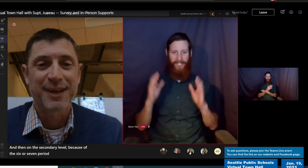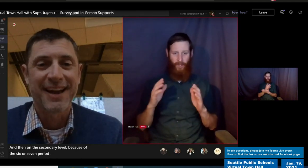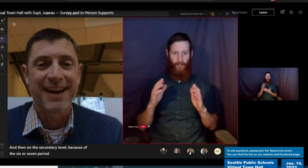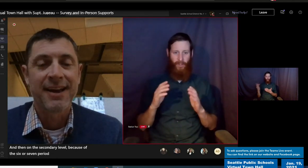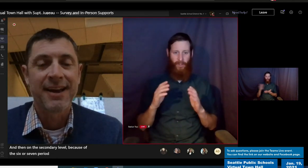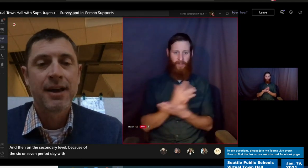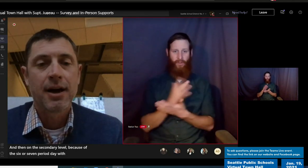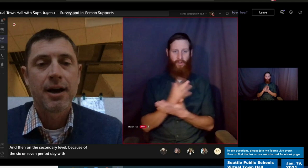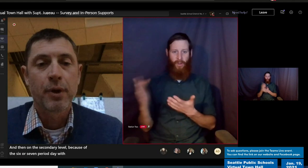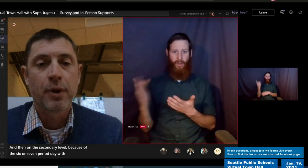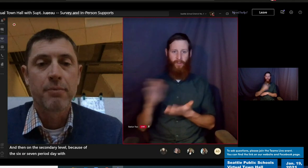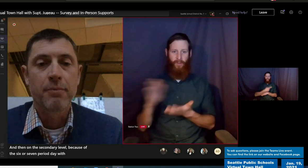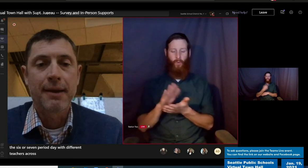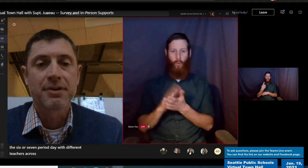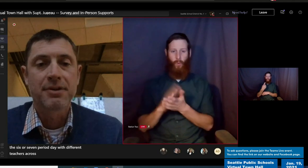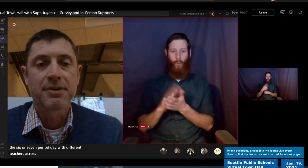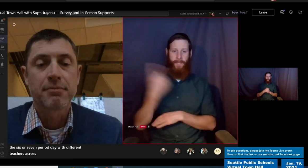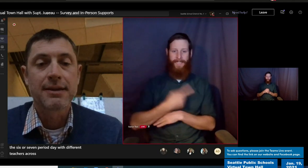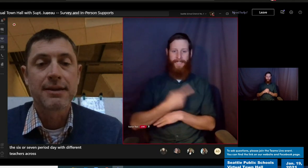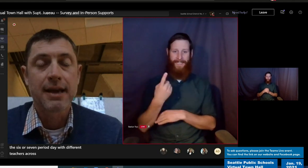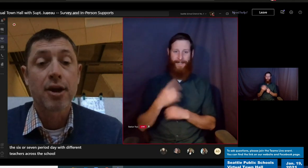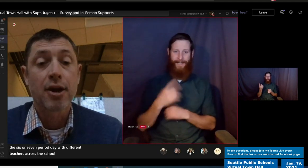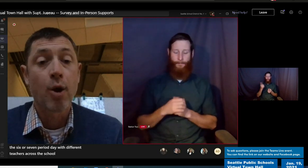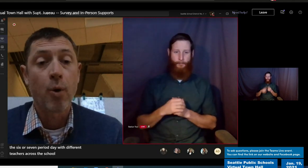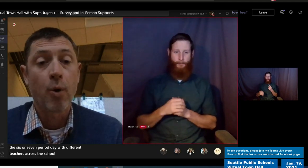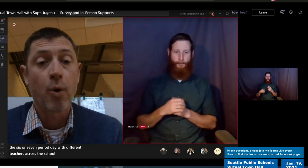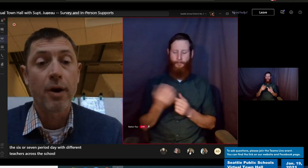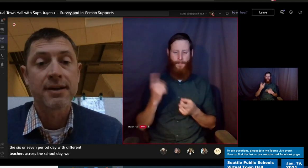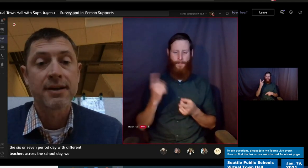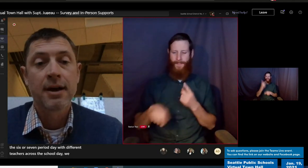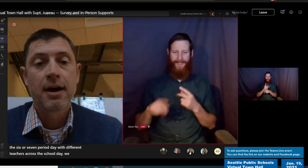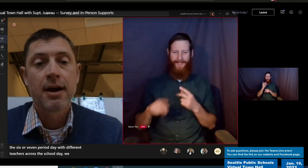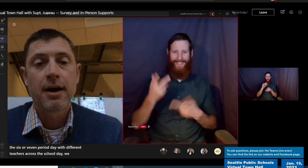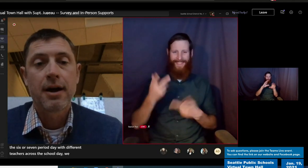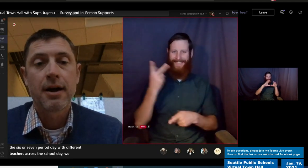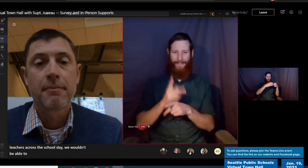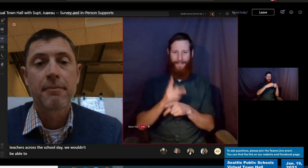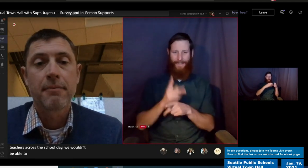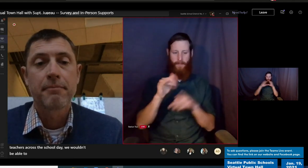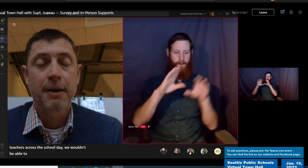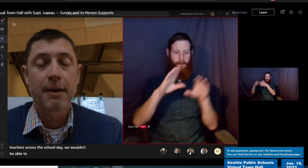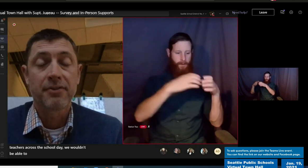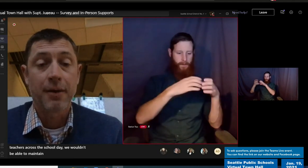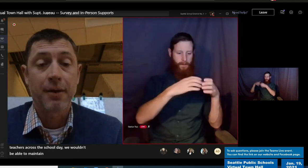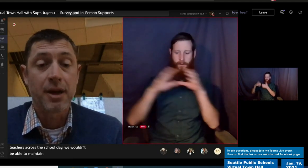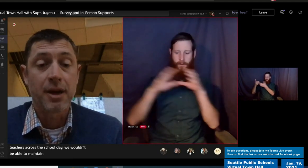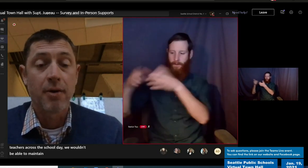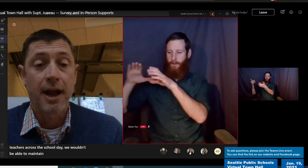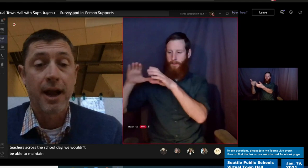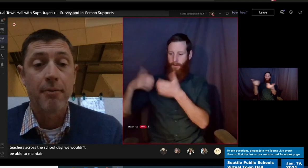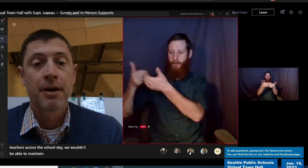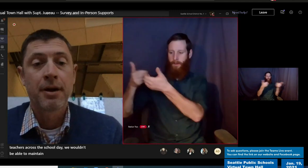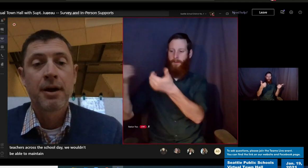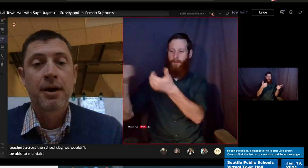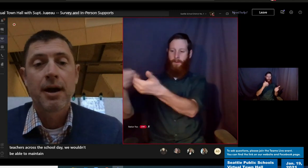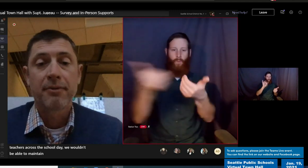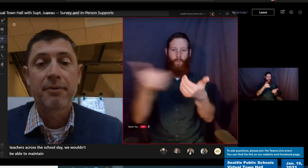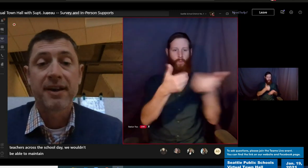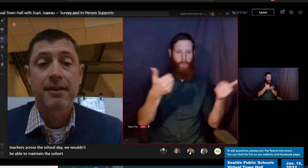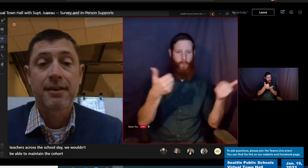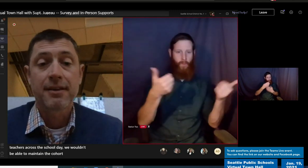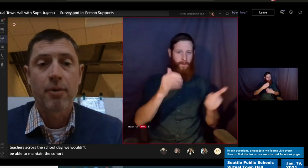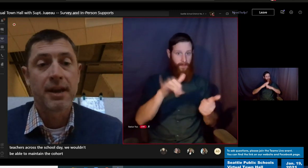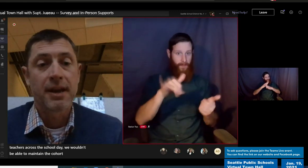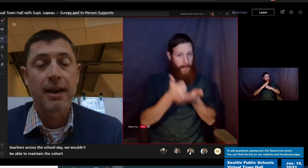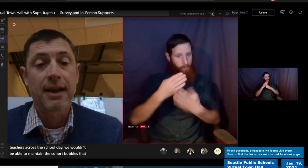we wouldn't be able to maintain the cohort bubbles that we know that help prevent or